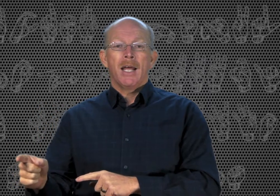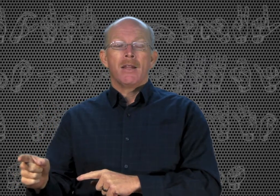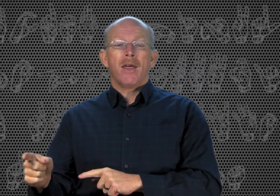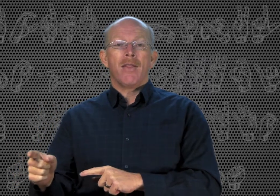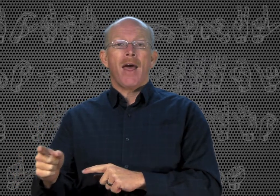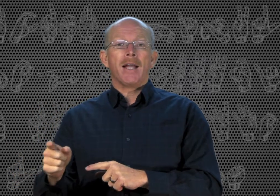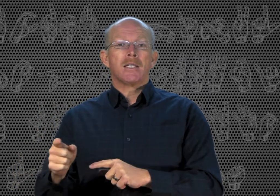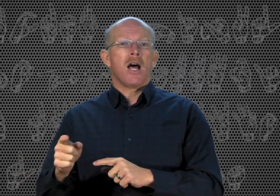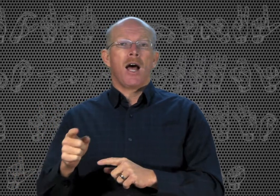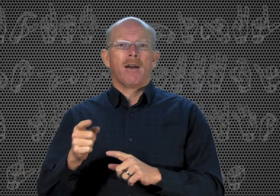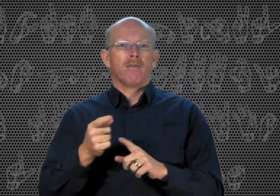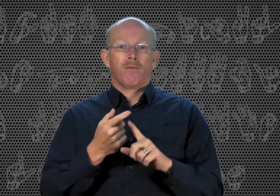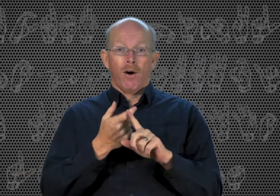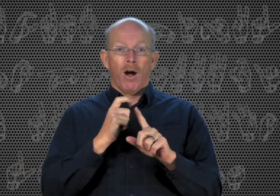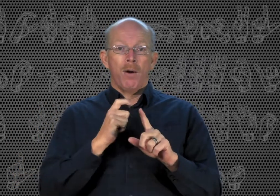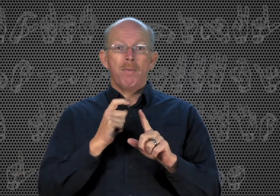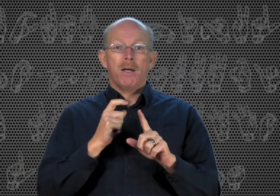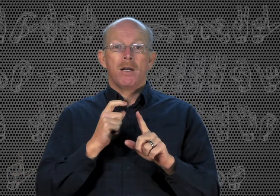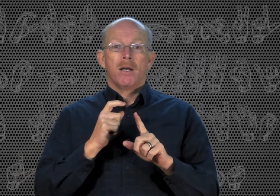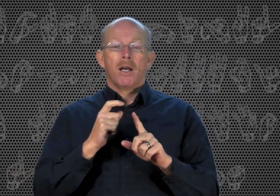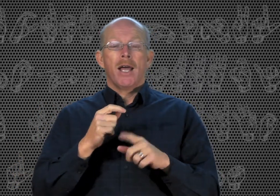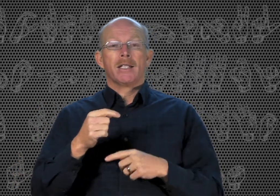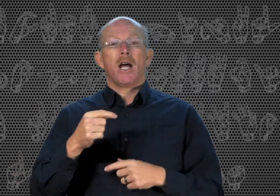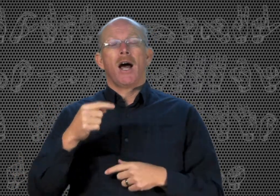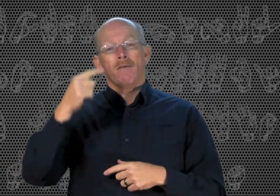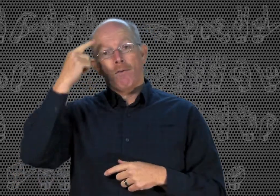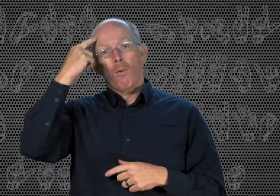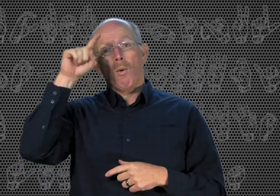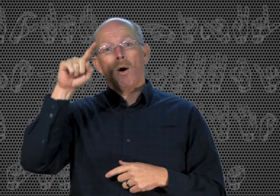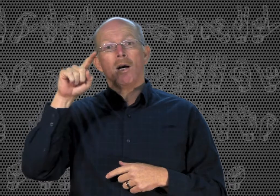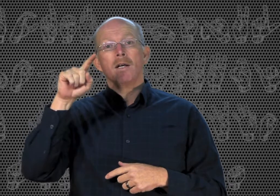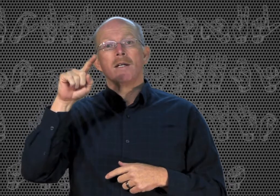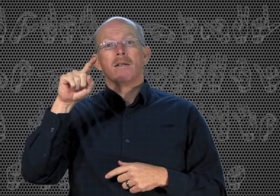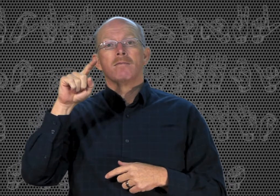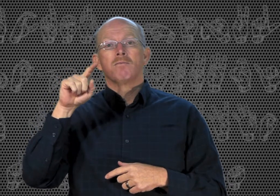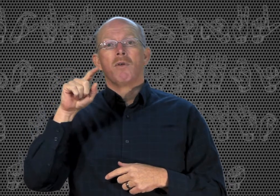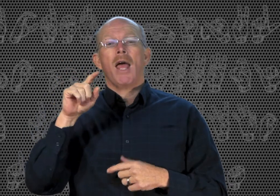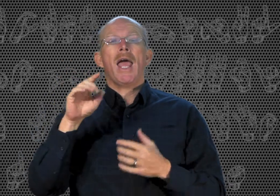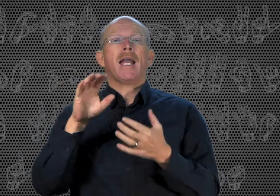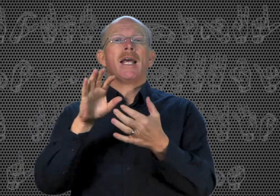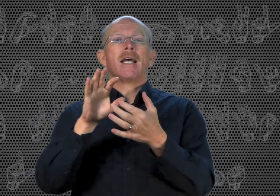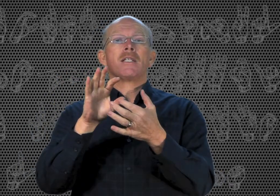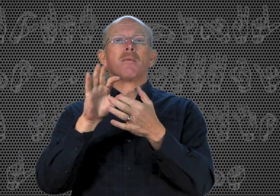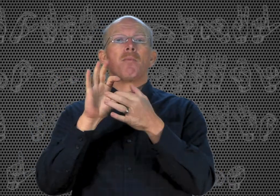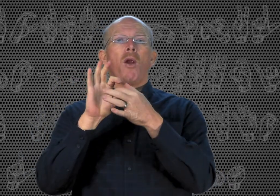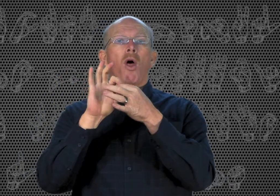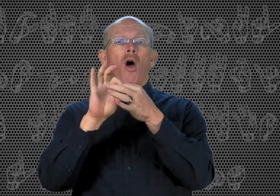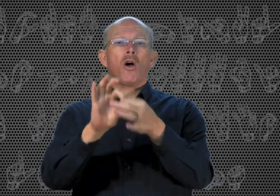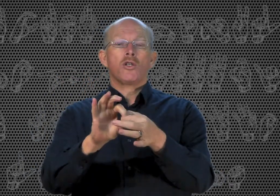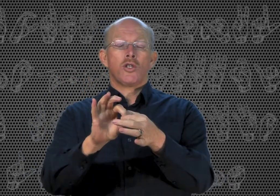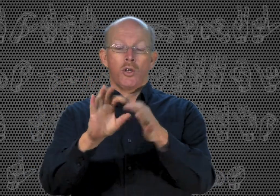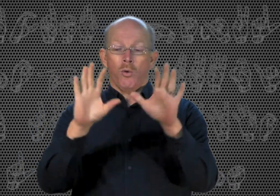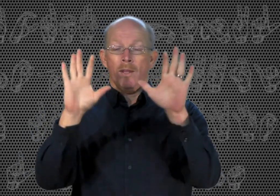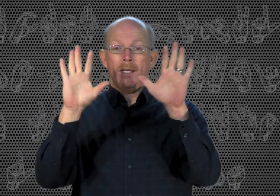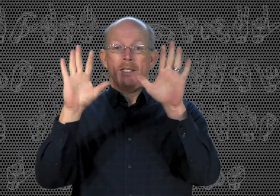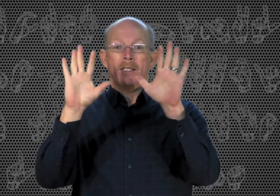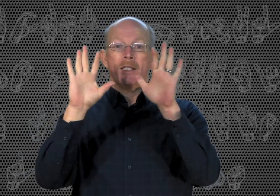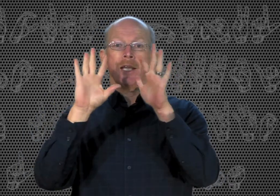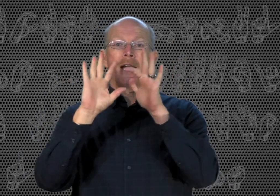Then that's not from. It's not for. It is belongs to. And this is the sign